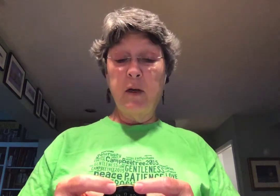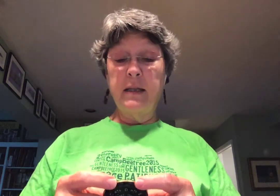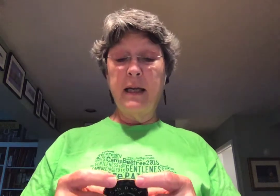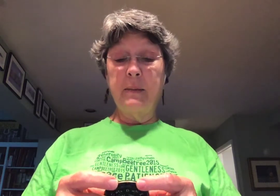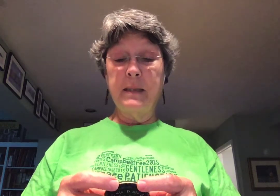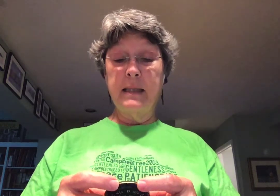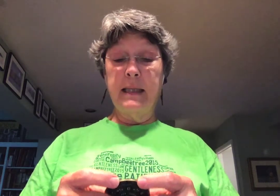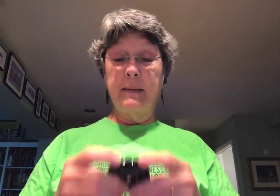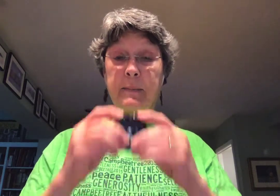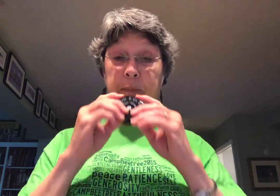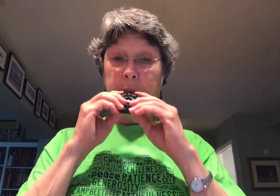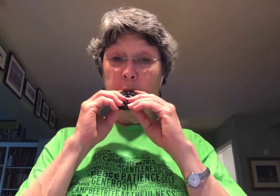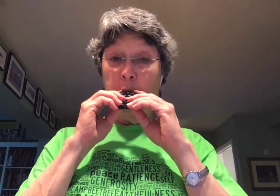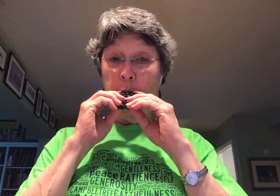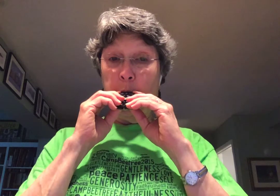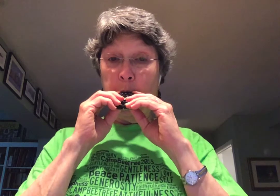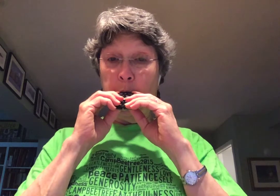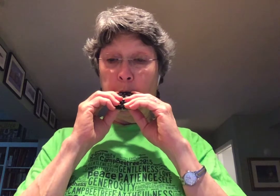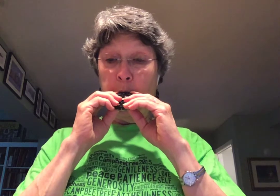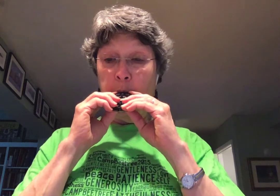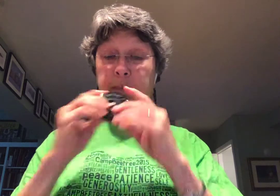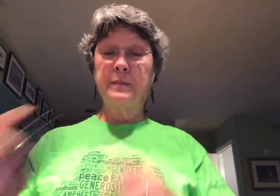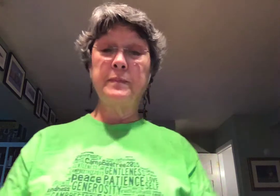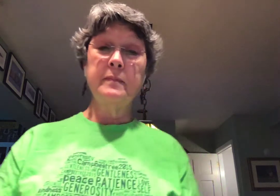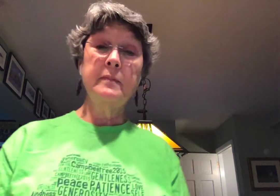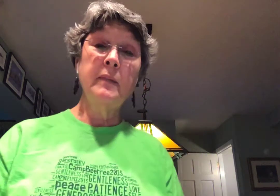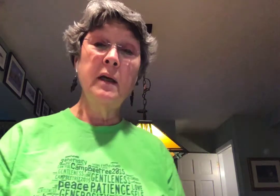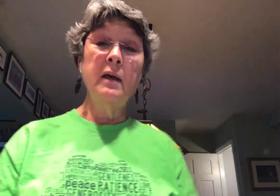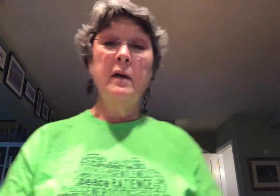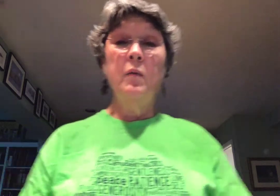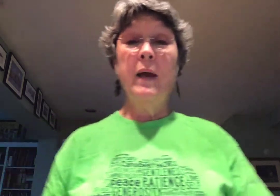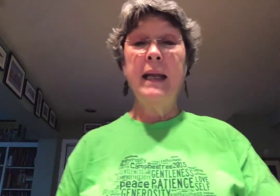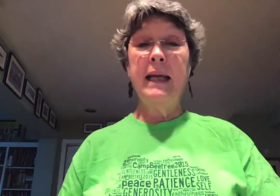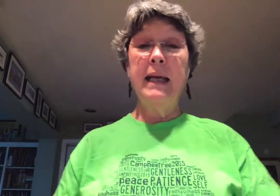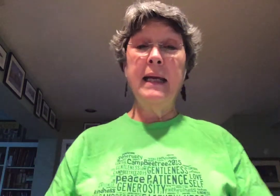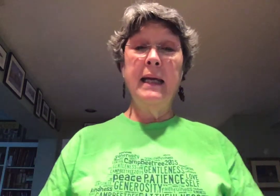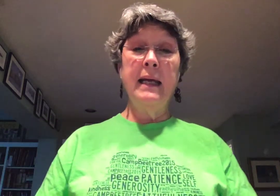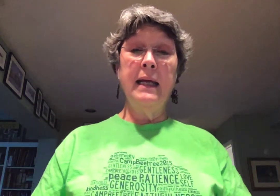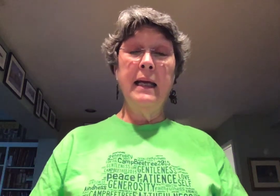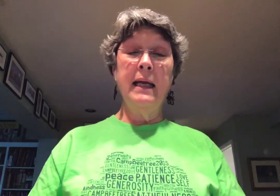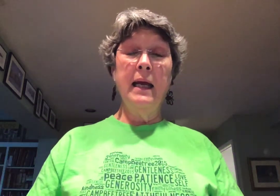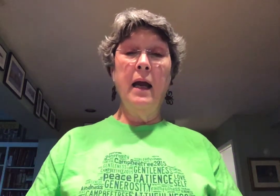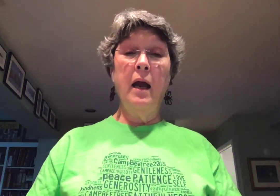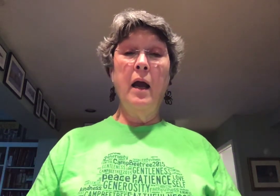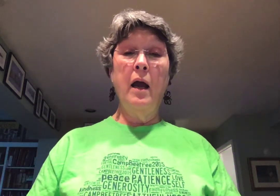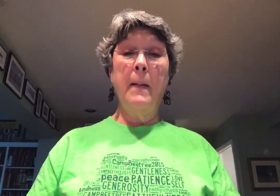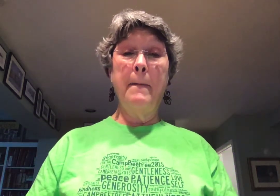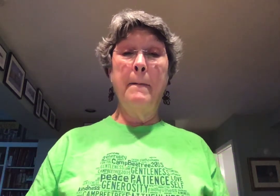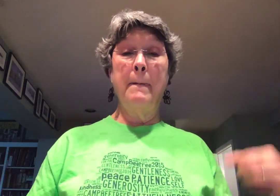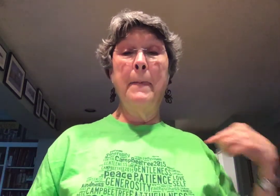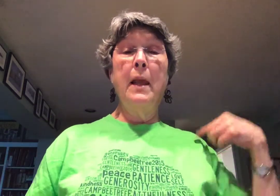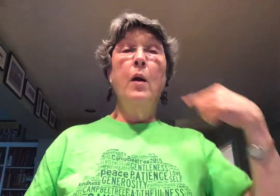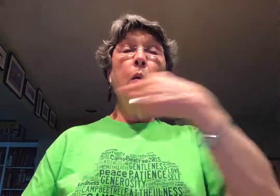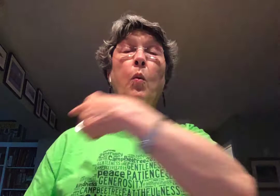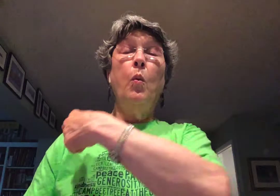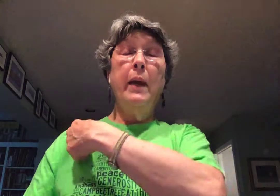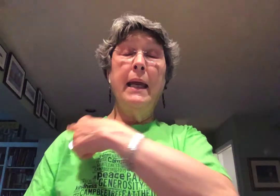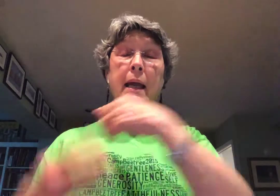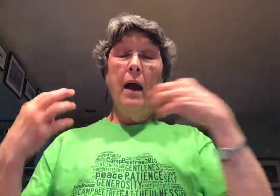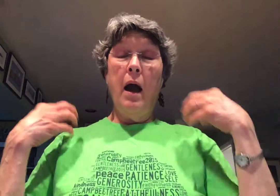we'll